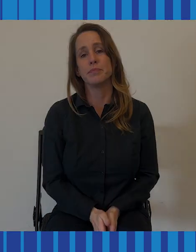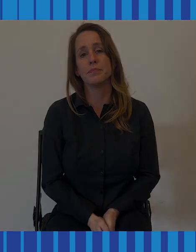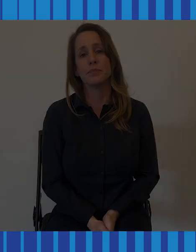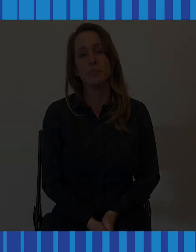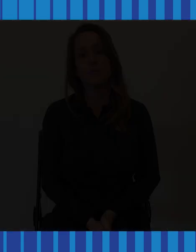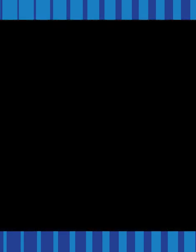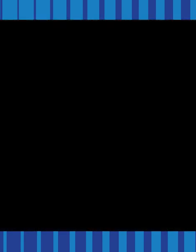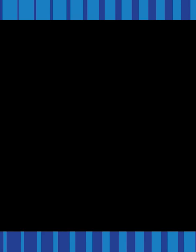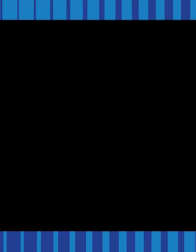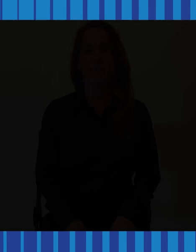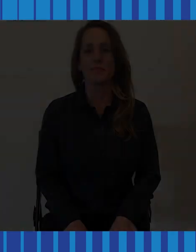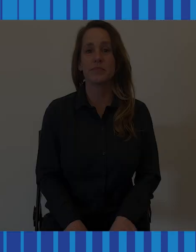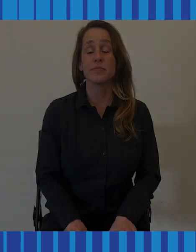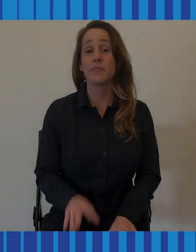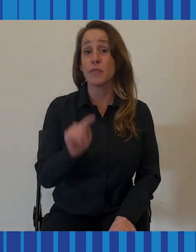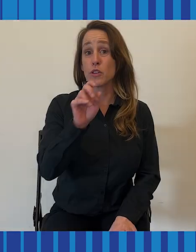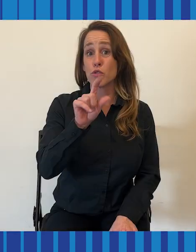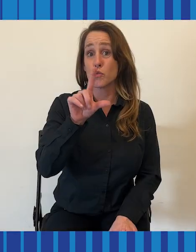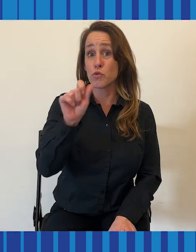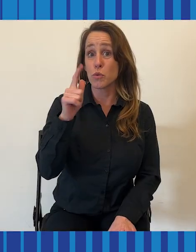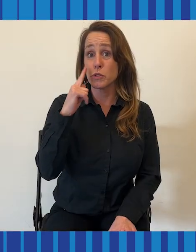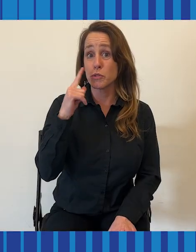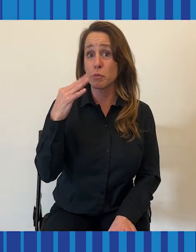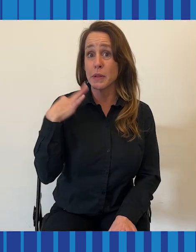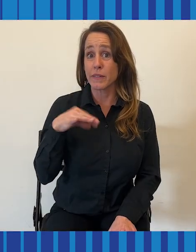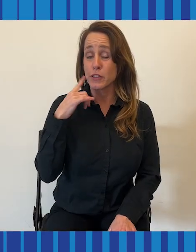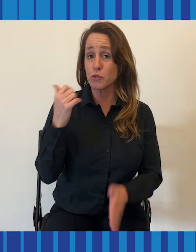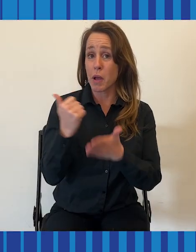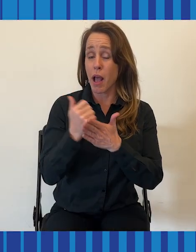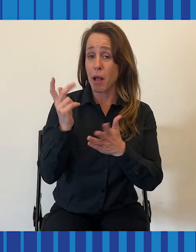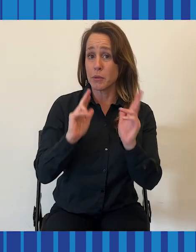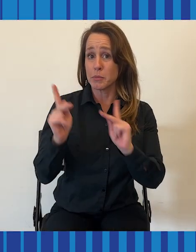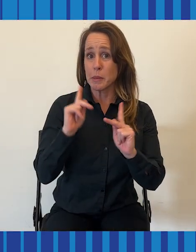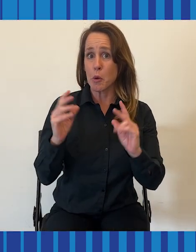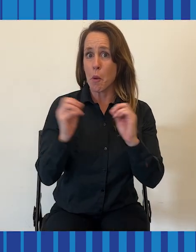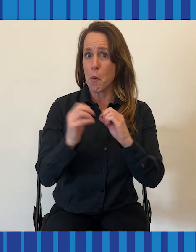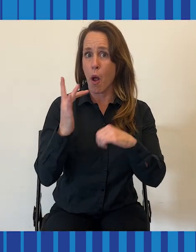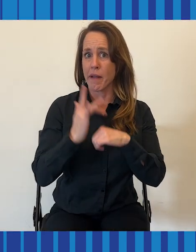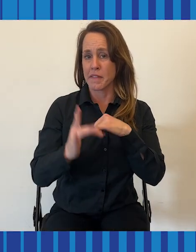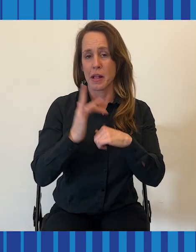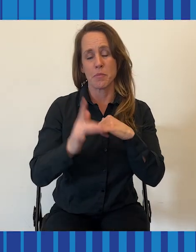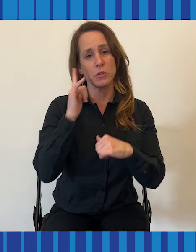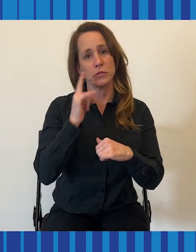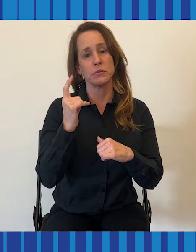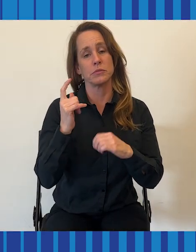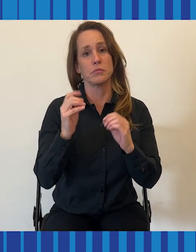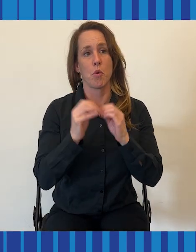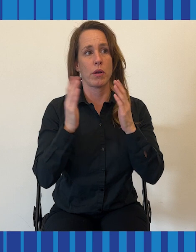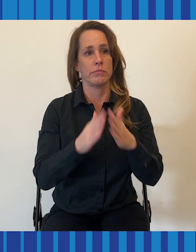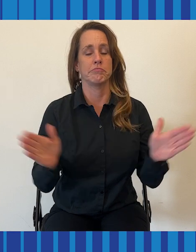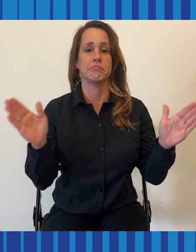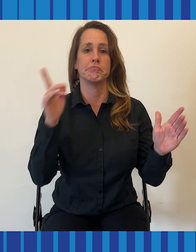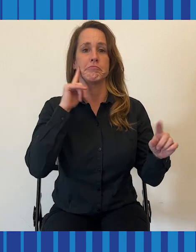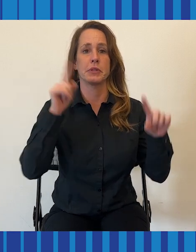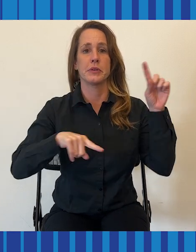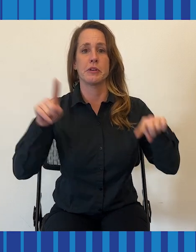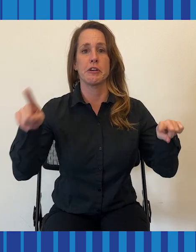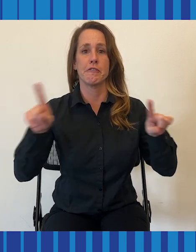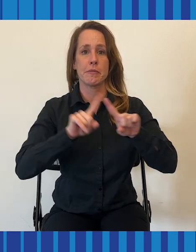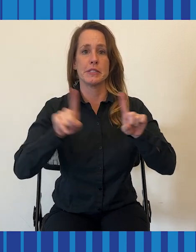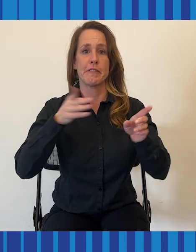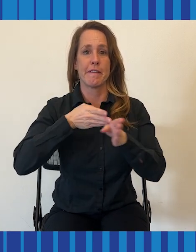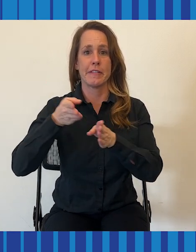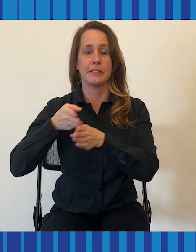Okay. Tools to help people hear better are more widely available than ever before, and they come from a broad array of fields.